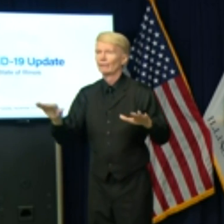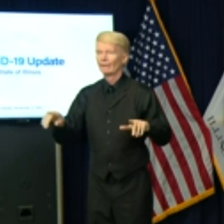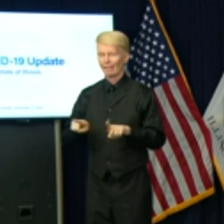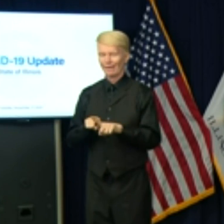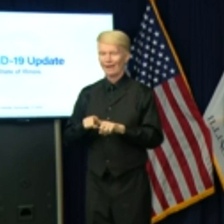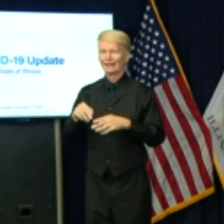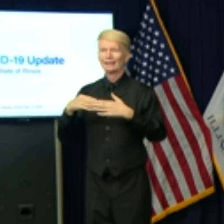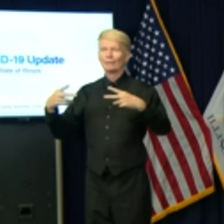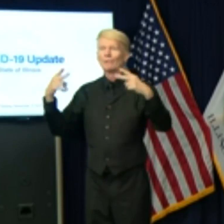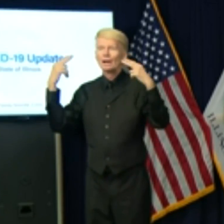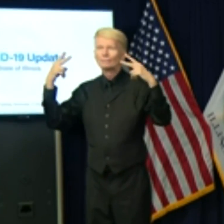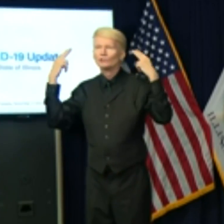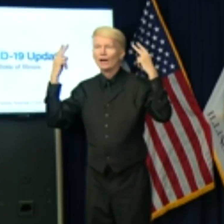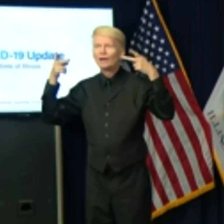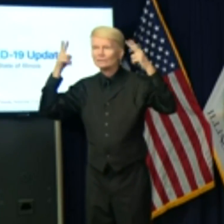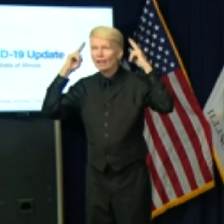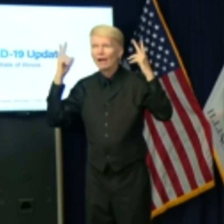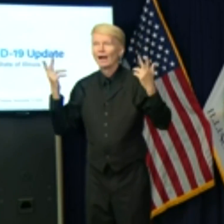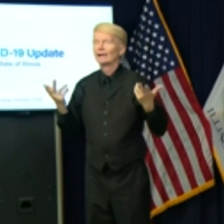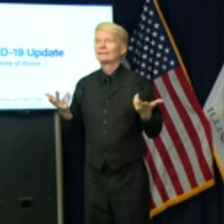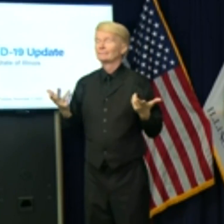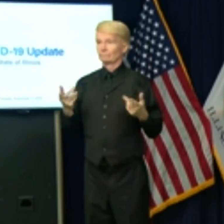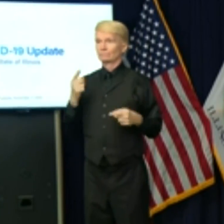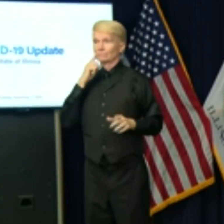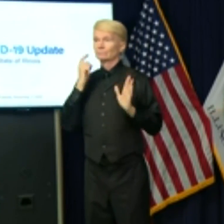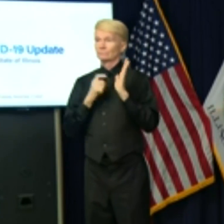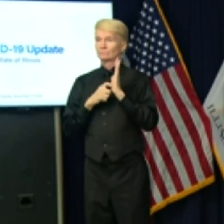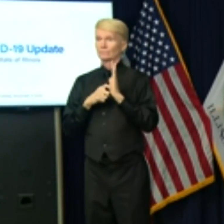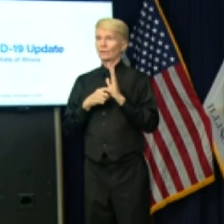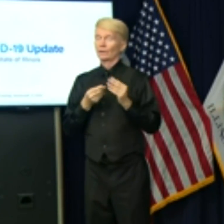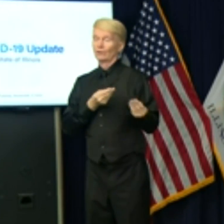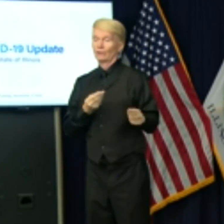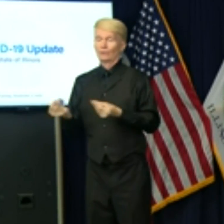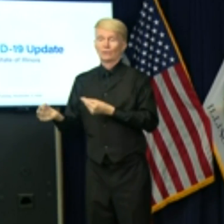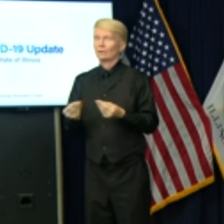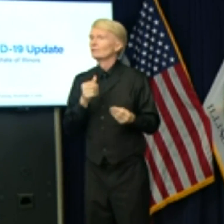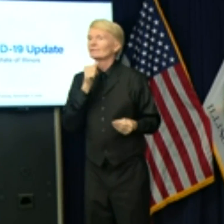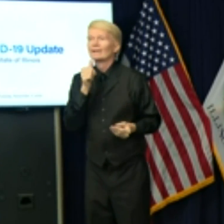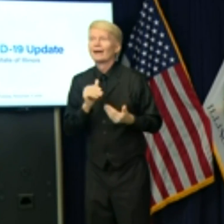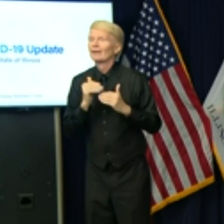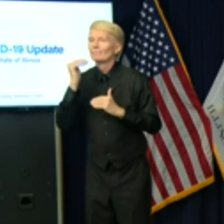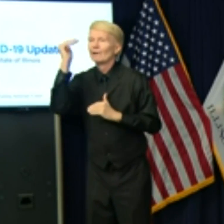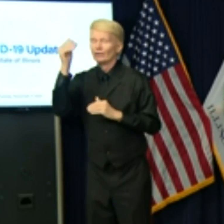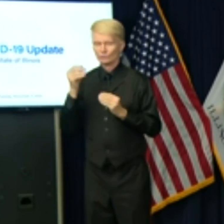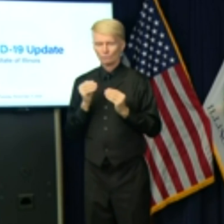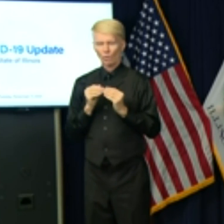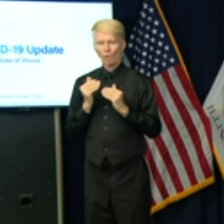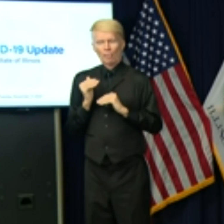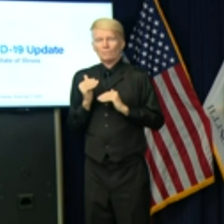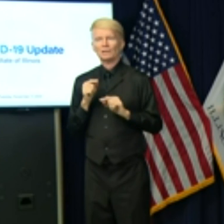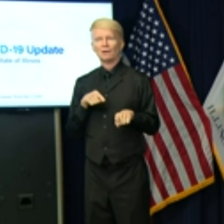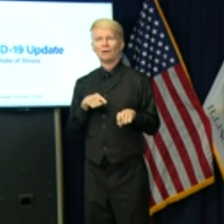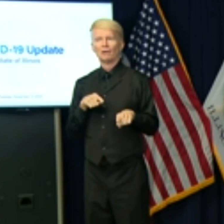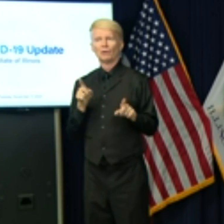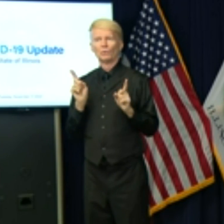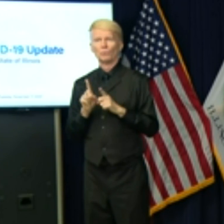barbershops or in hair salons, that there hasn't been as much transmission. It's been relatively limited.